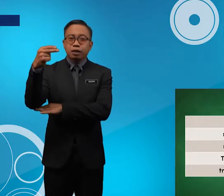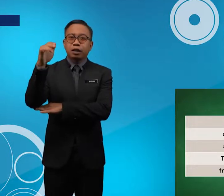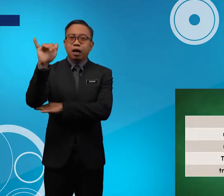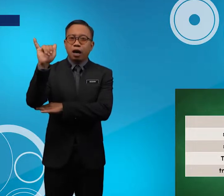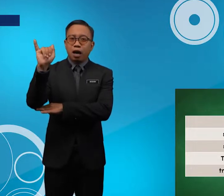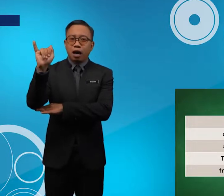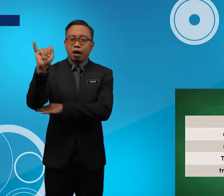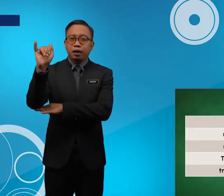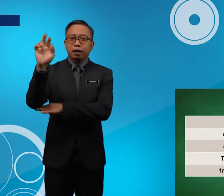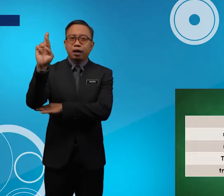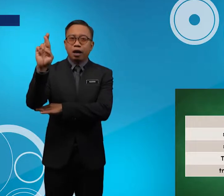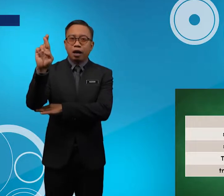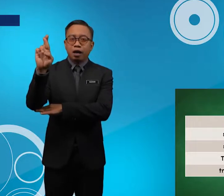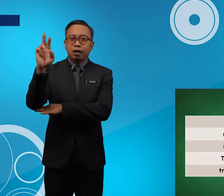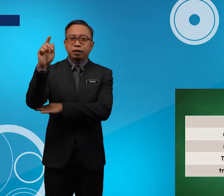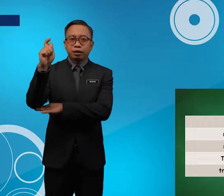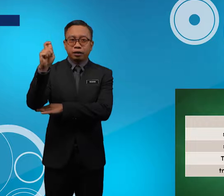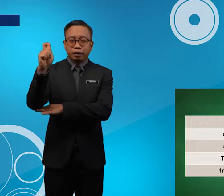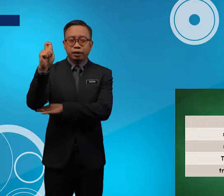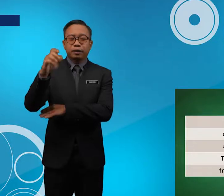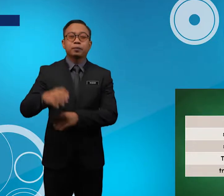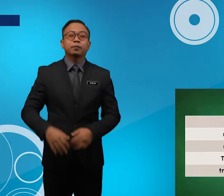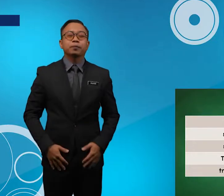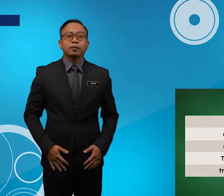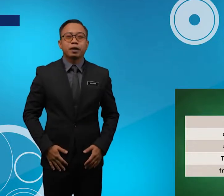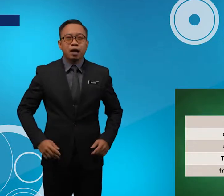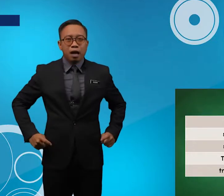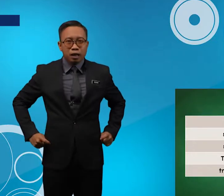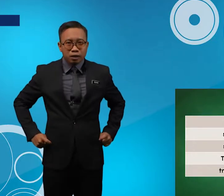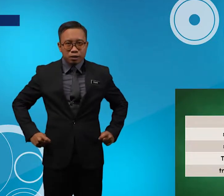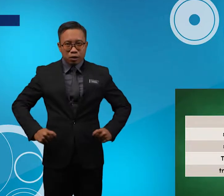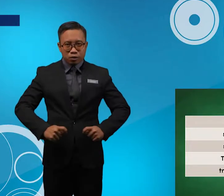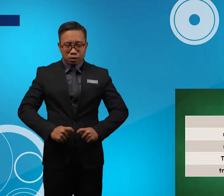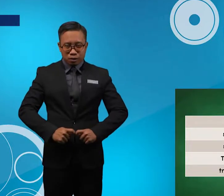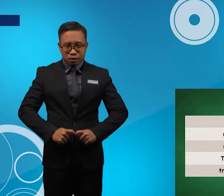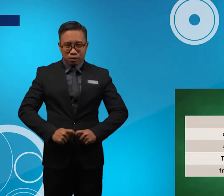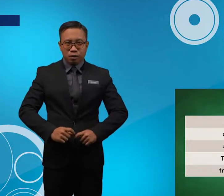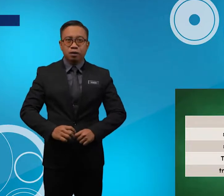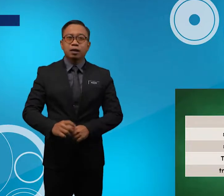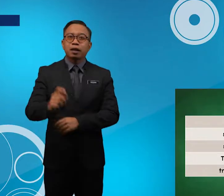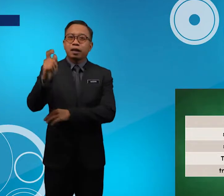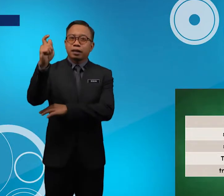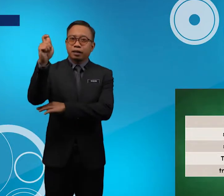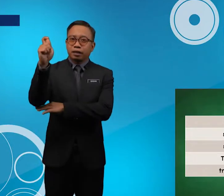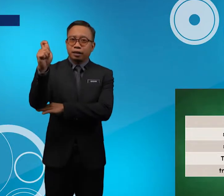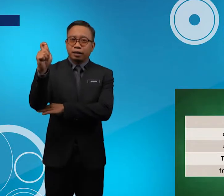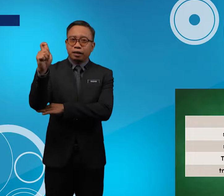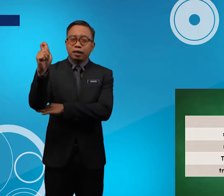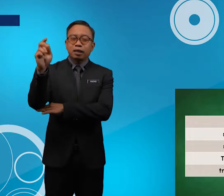I R T T Trousers T R